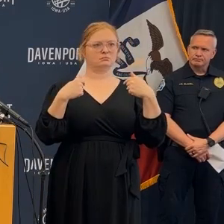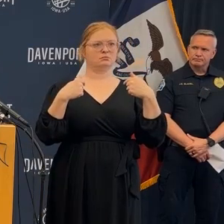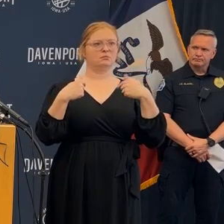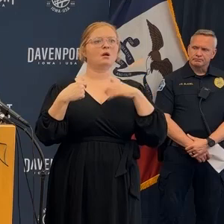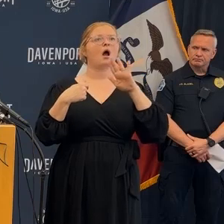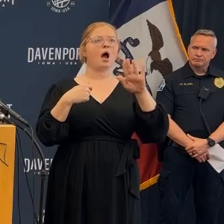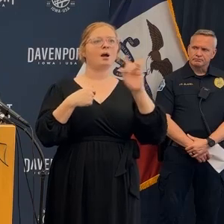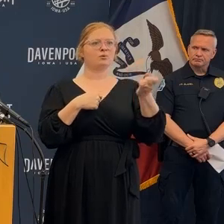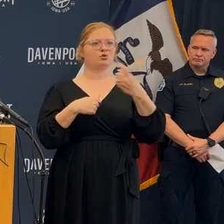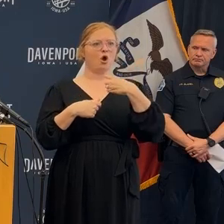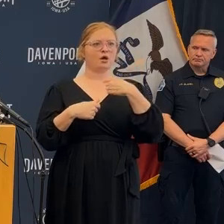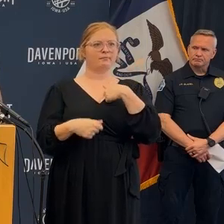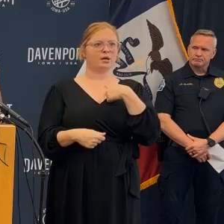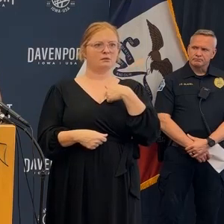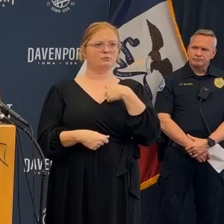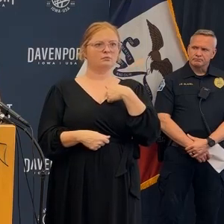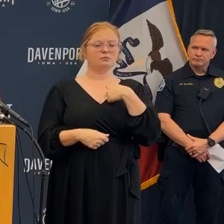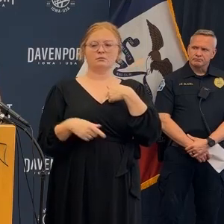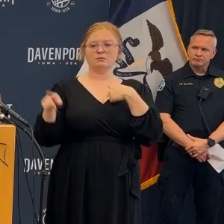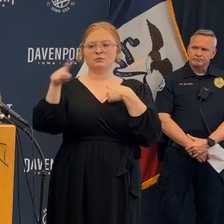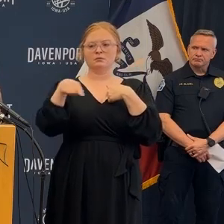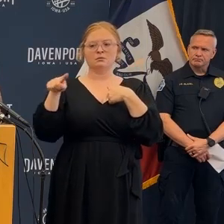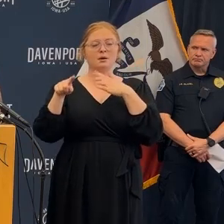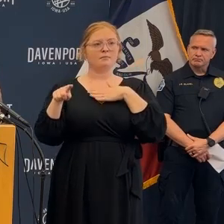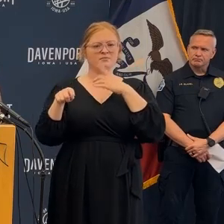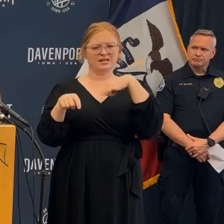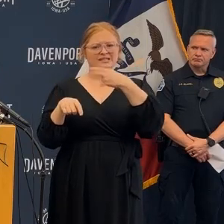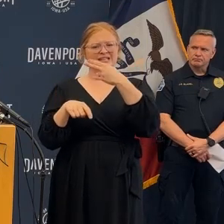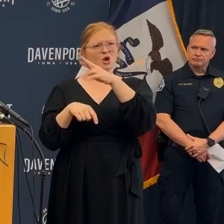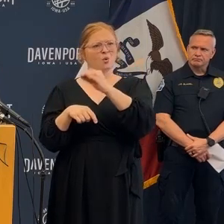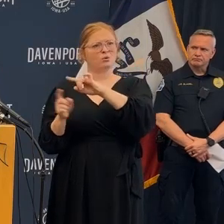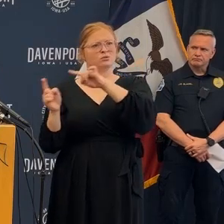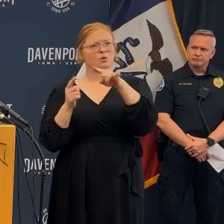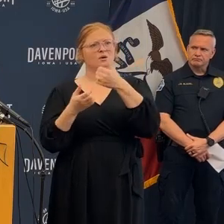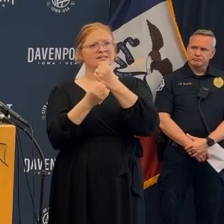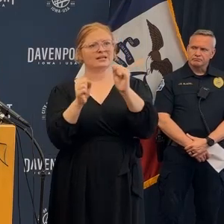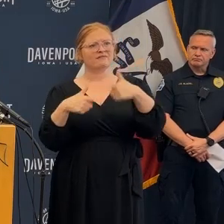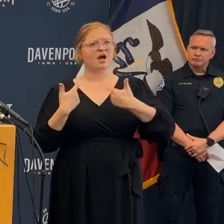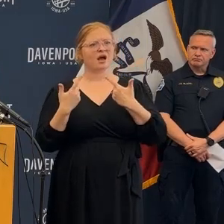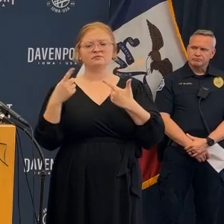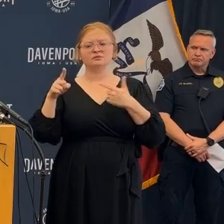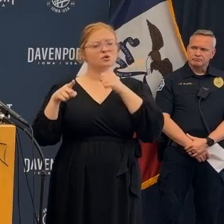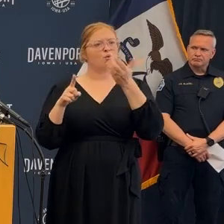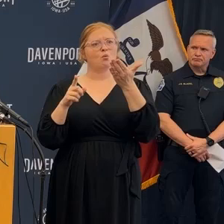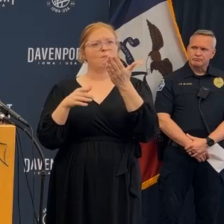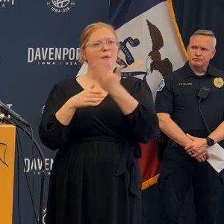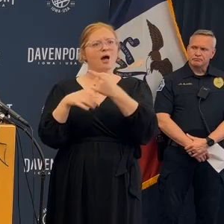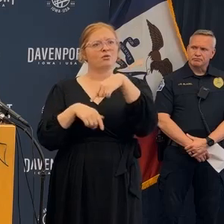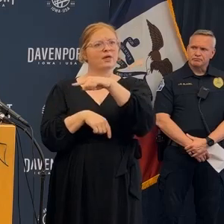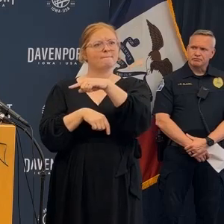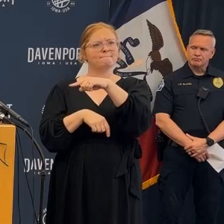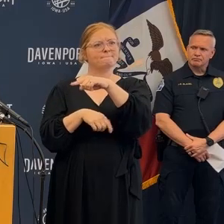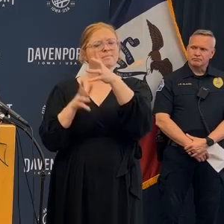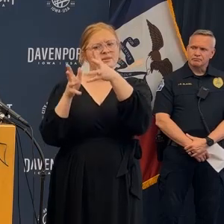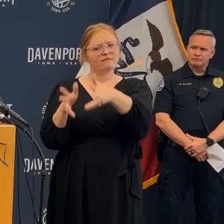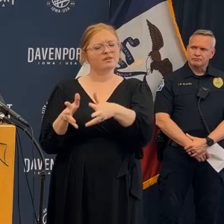off of that you want to come at somebody here I'm standing right in front of you here's the target